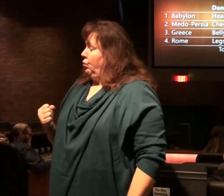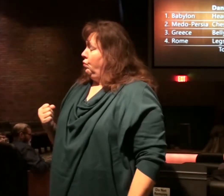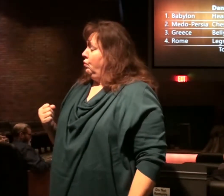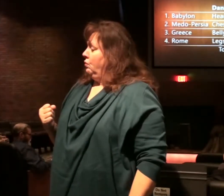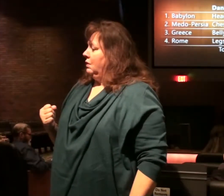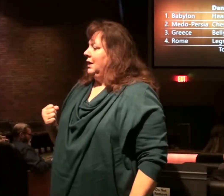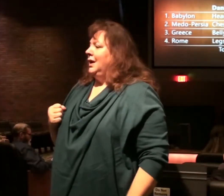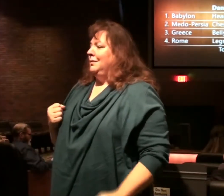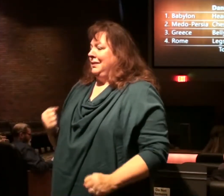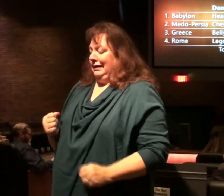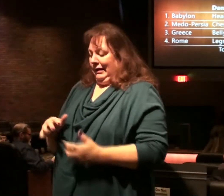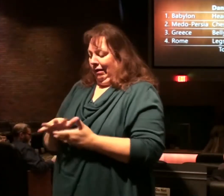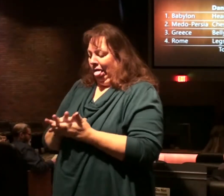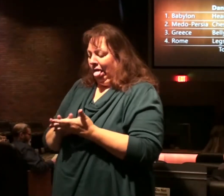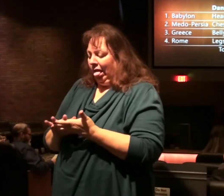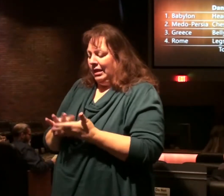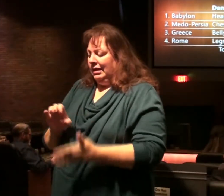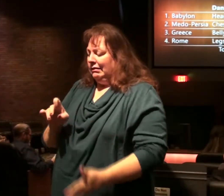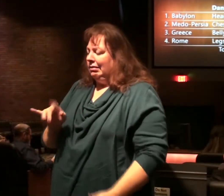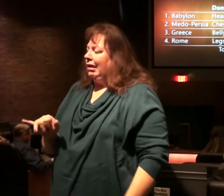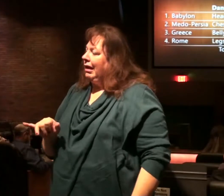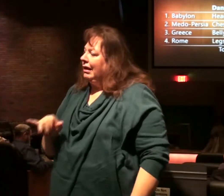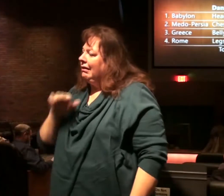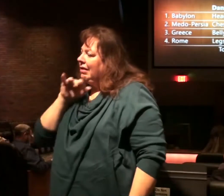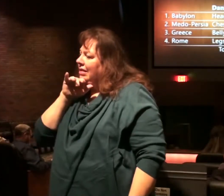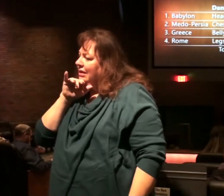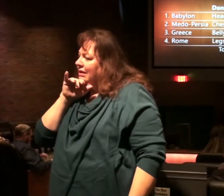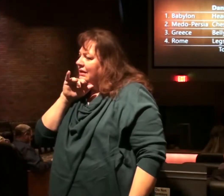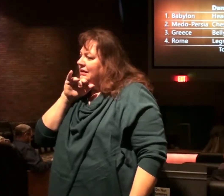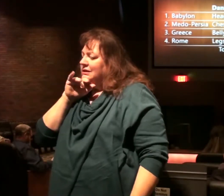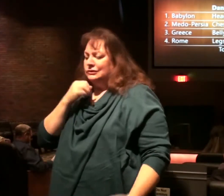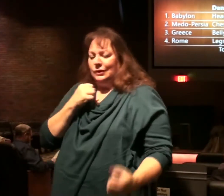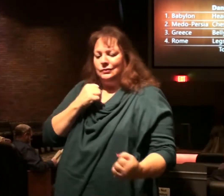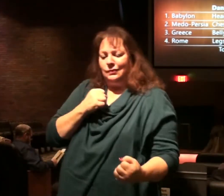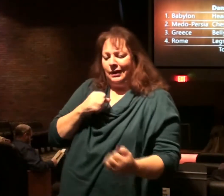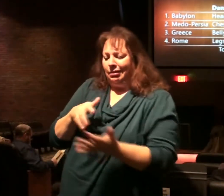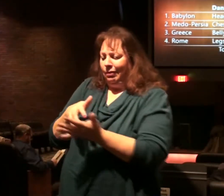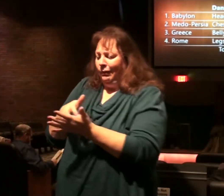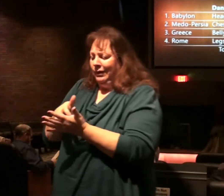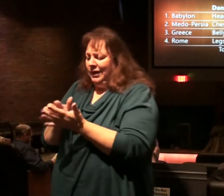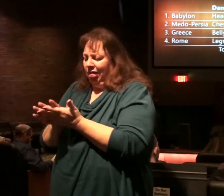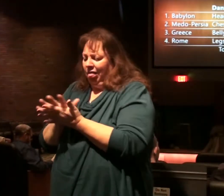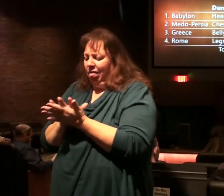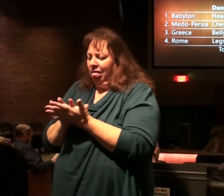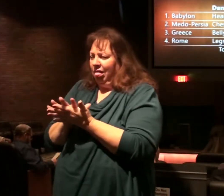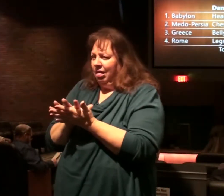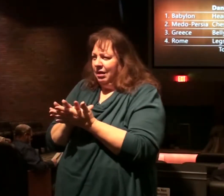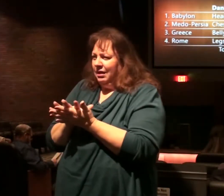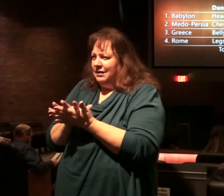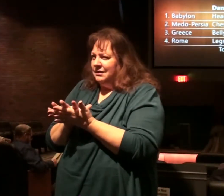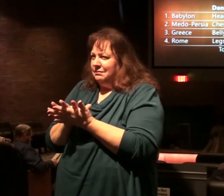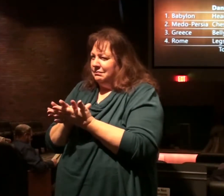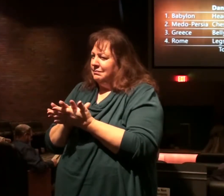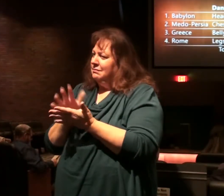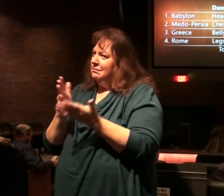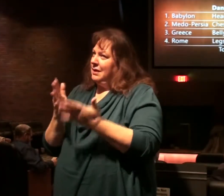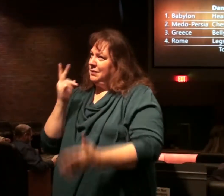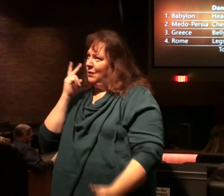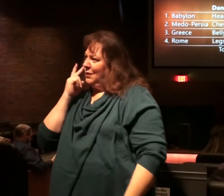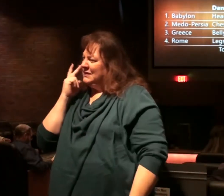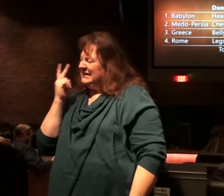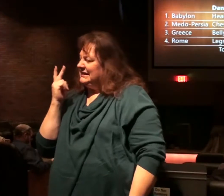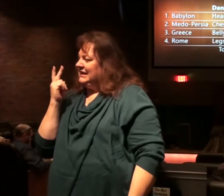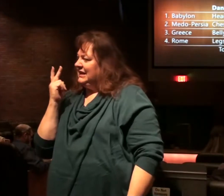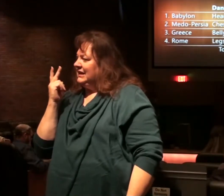but it's that clay mixture it in, so it's a mixture of strength and brittleness. Remind you a little bit of what we see in